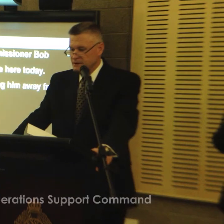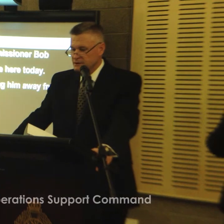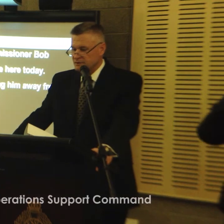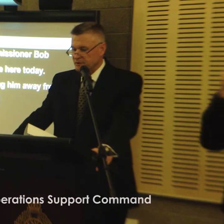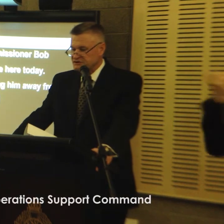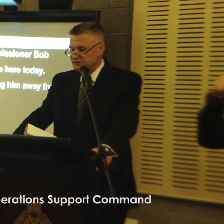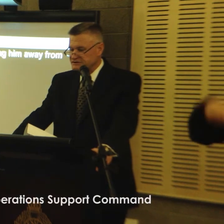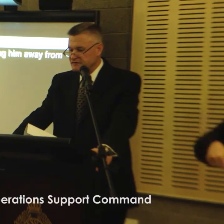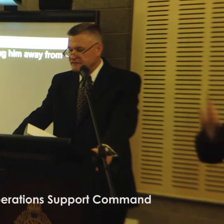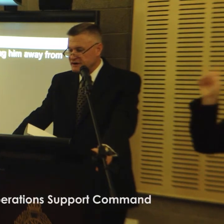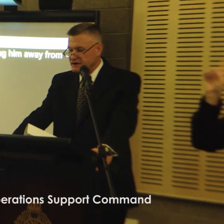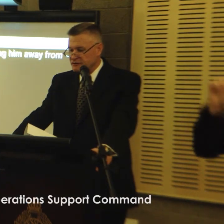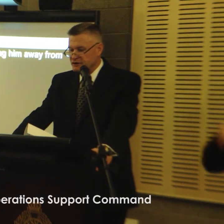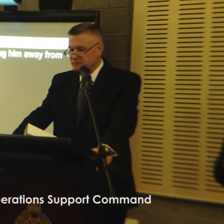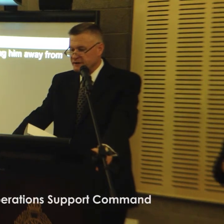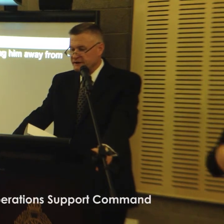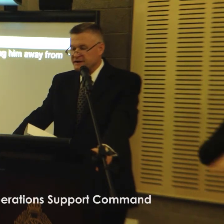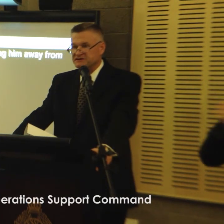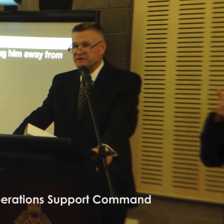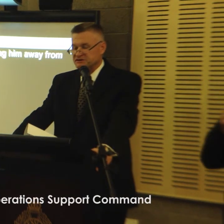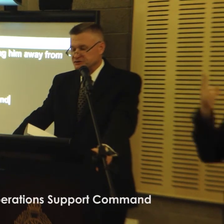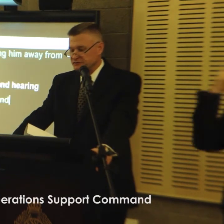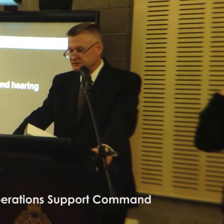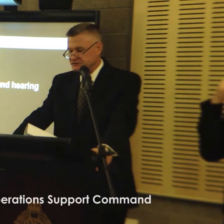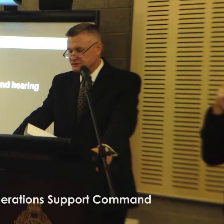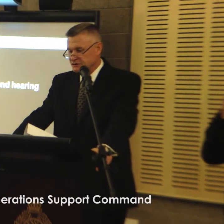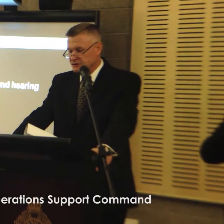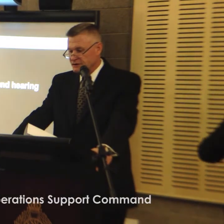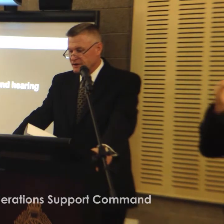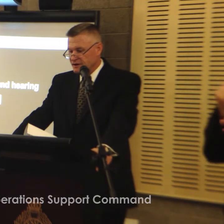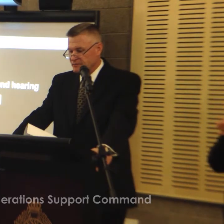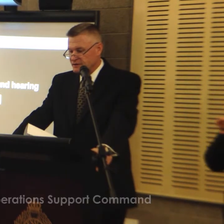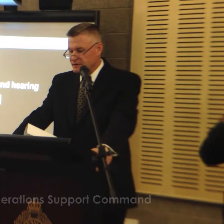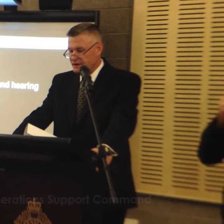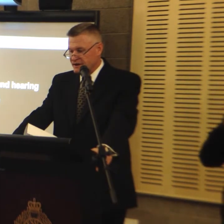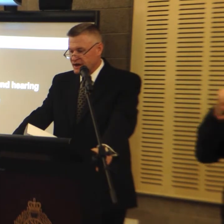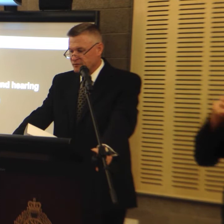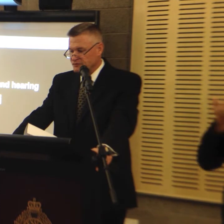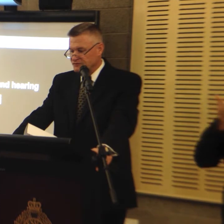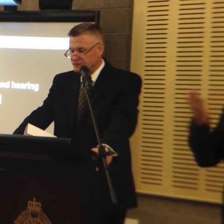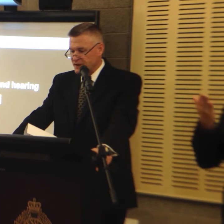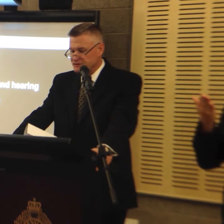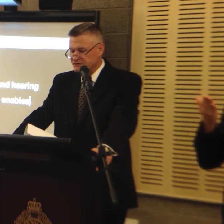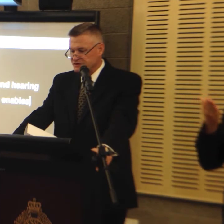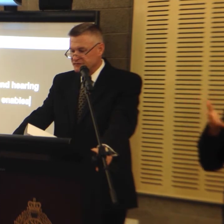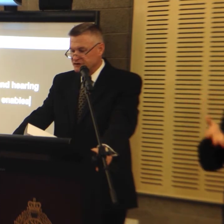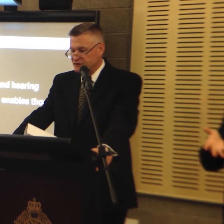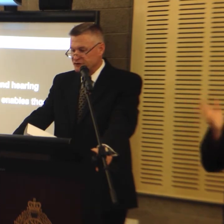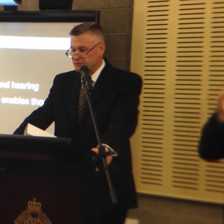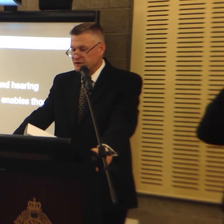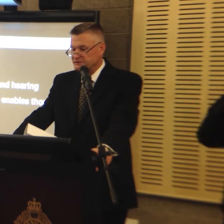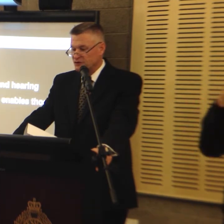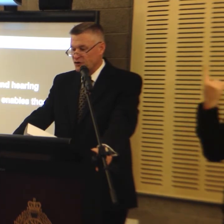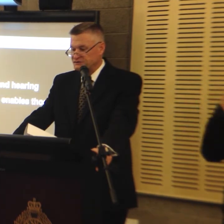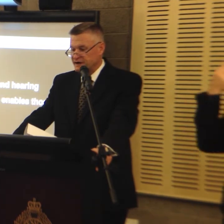The PoliceLink Deaf and Hearing Impaired SMS service enables those that are deaf and hearing impaired to contact